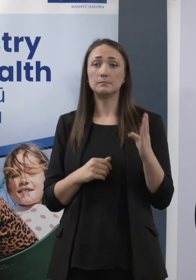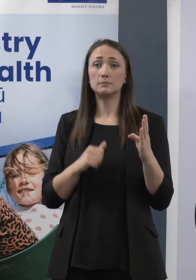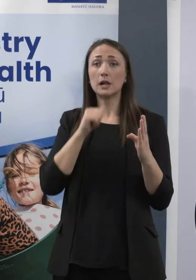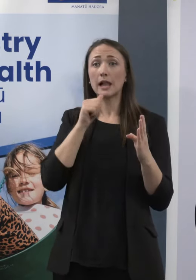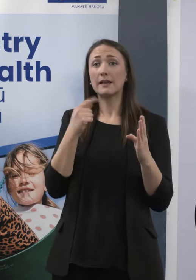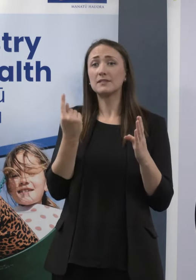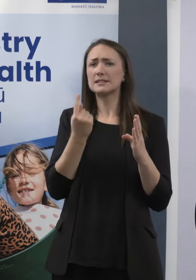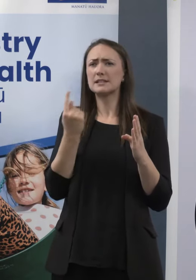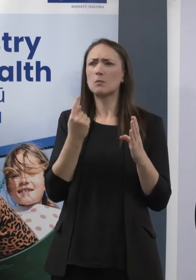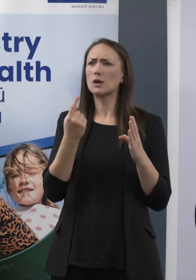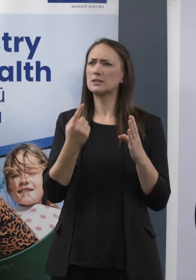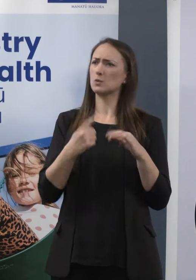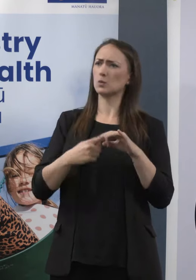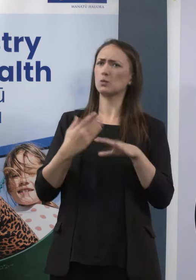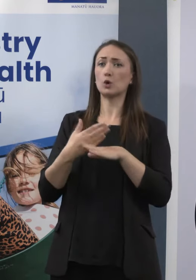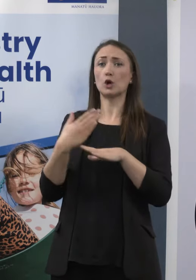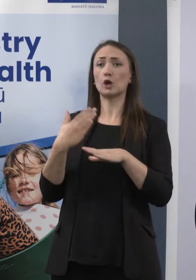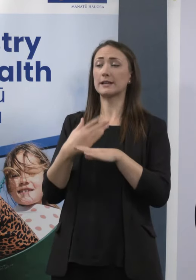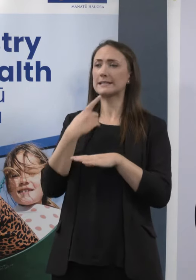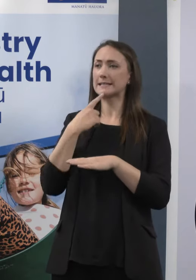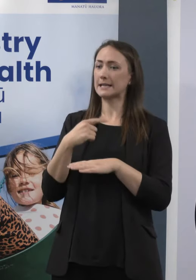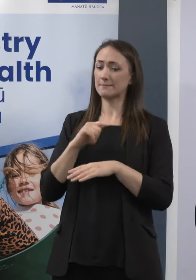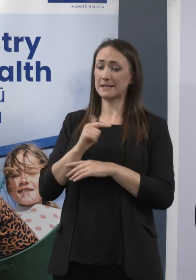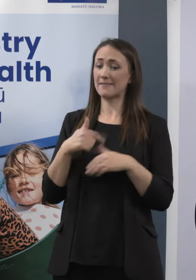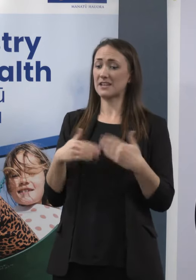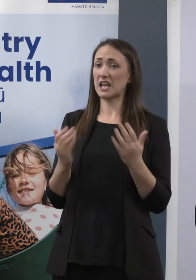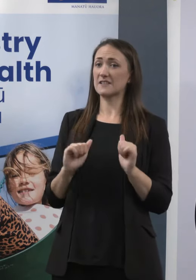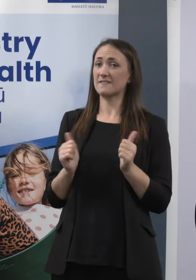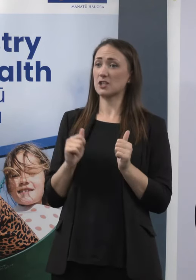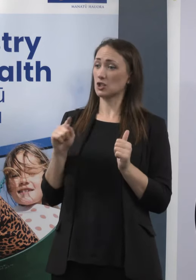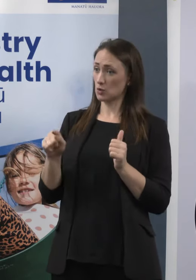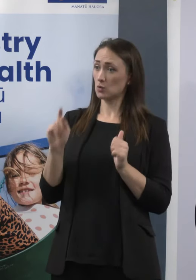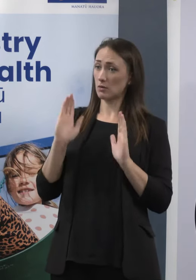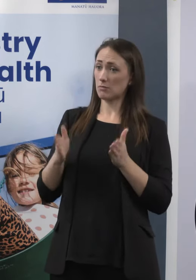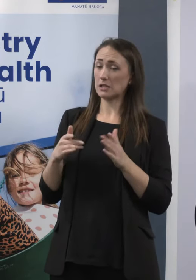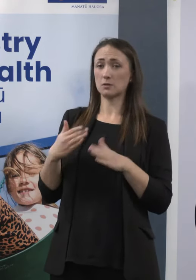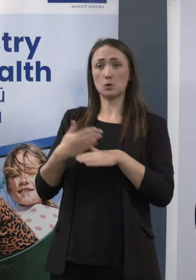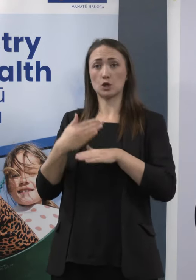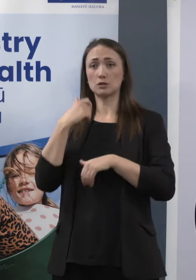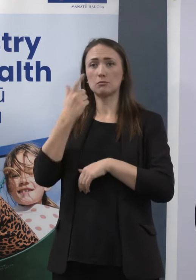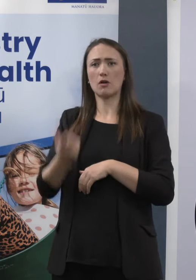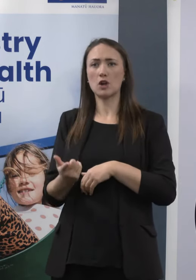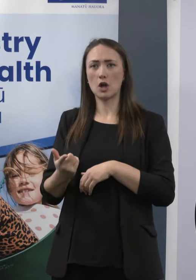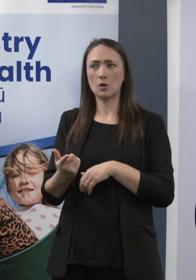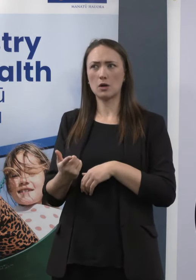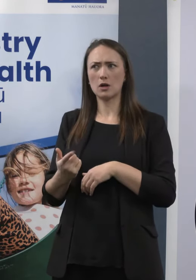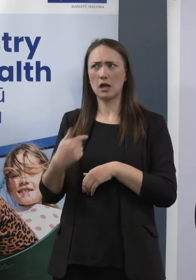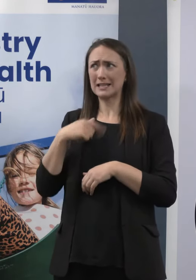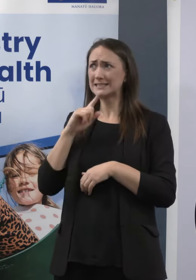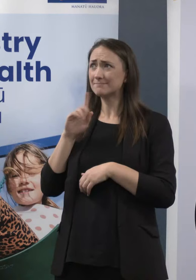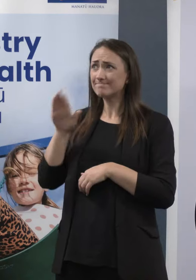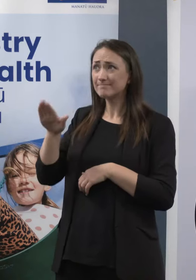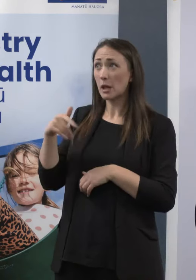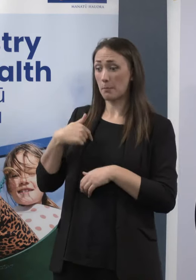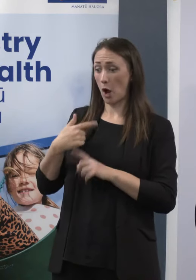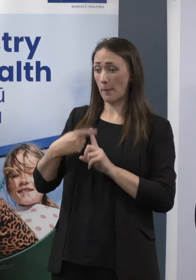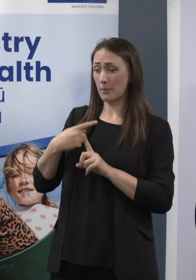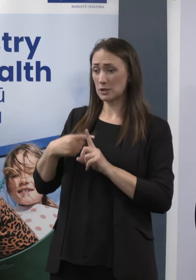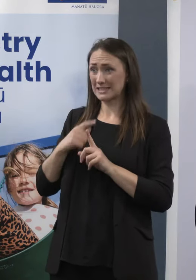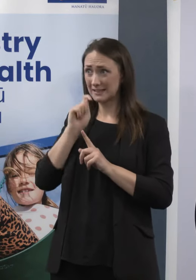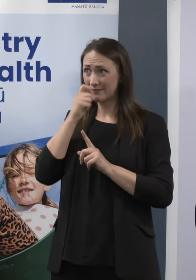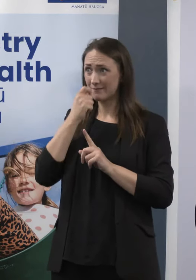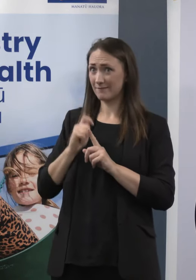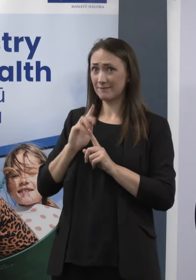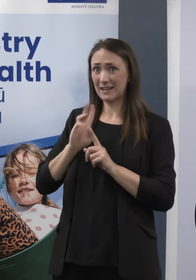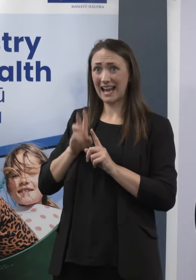are up, you know, on Tuesday, you don't have symptoms anymore, I don't care that you're still testing positive, should they wait until their employee